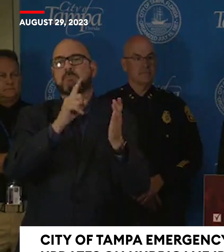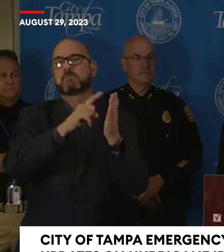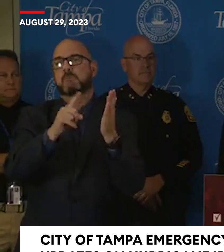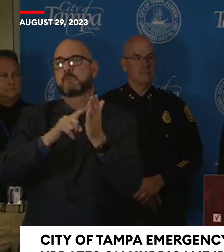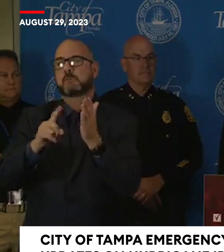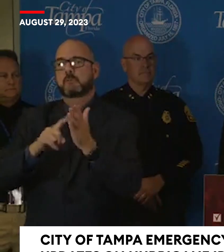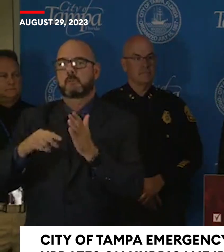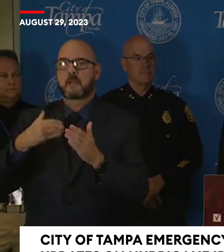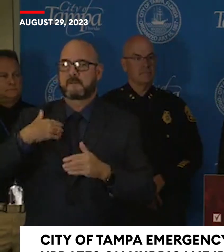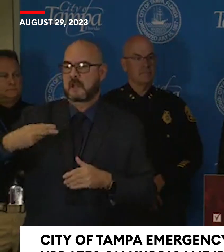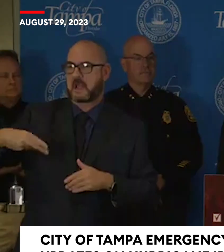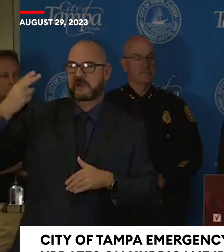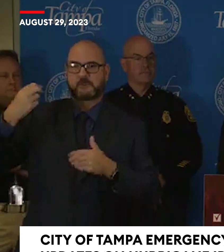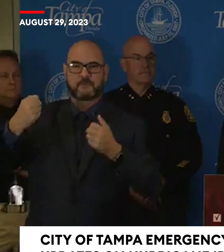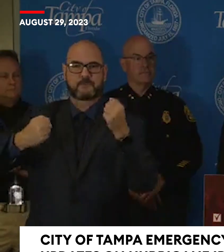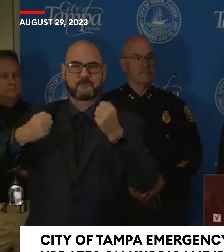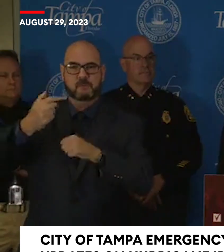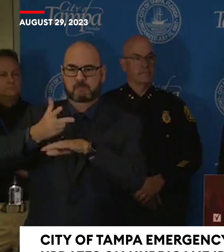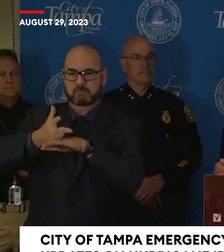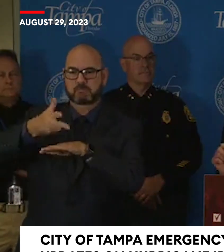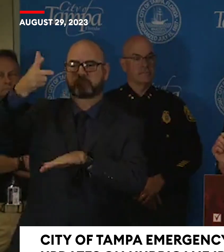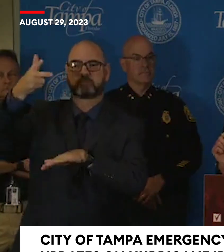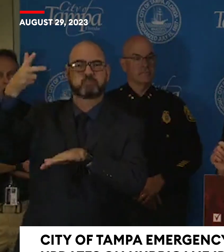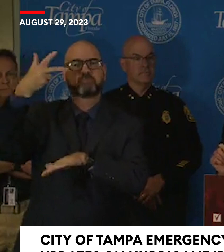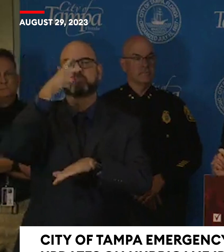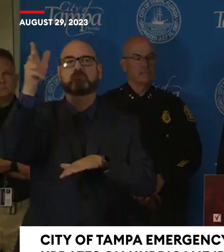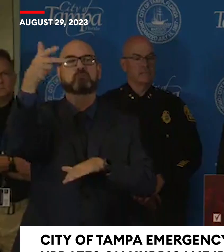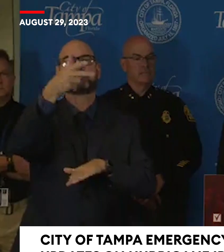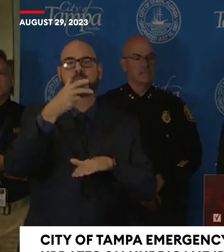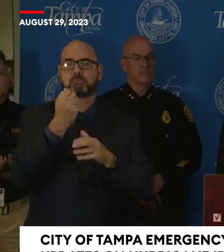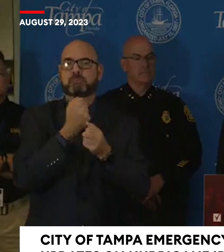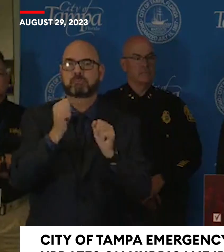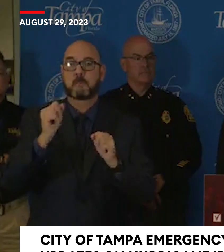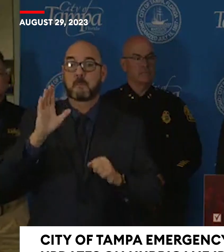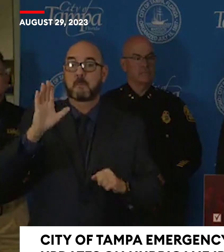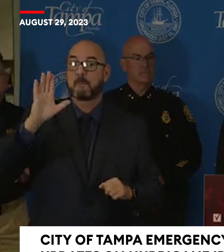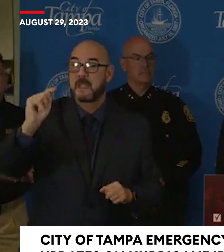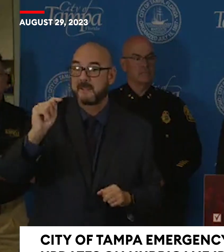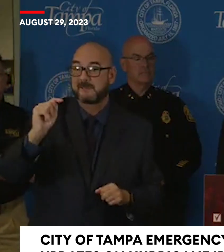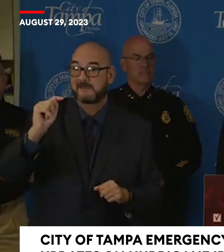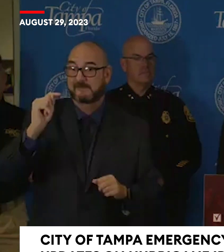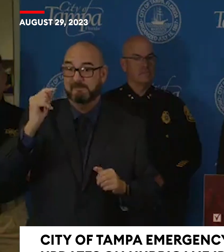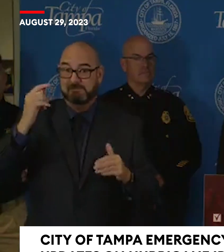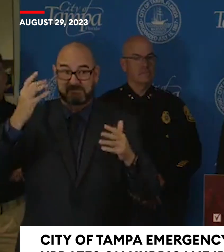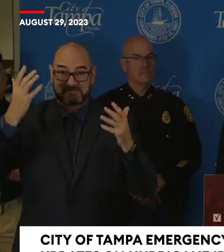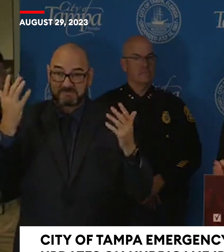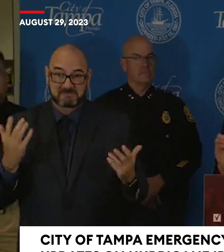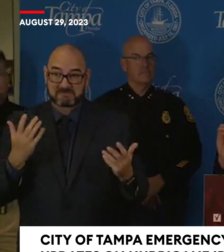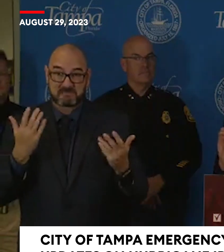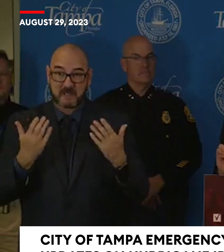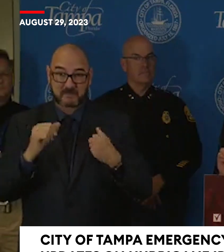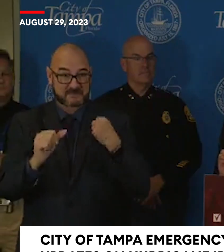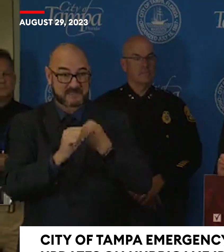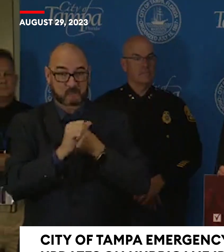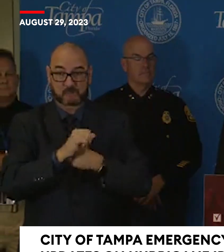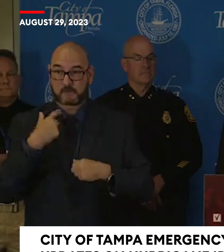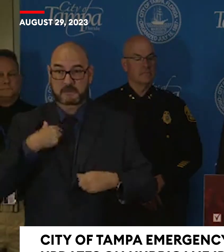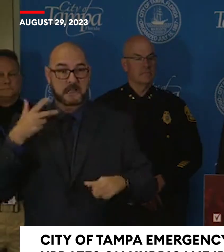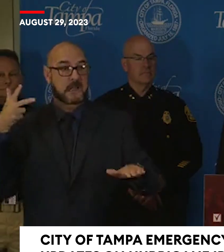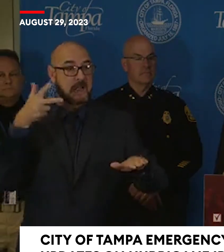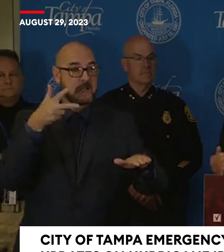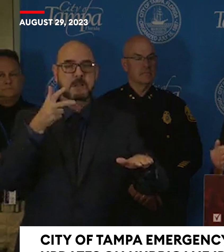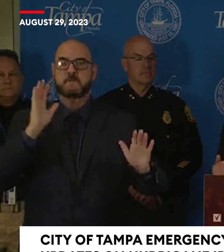but there's going to be a point where we can't come get you when you call. So make those decisions now. Prepare